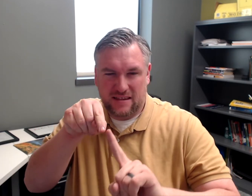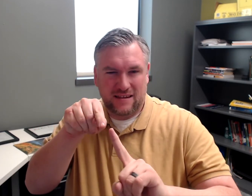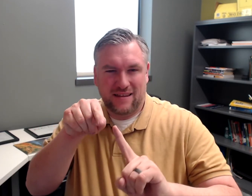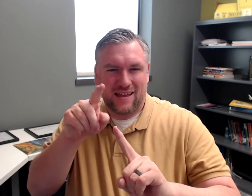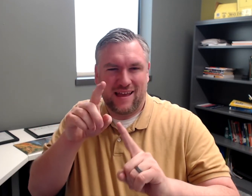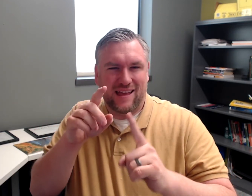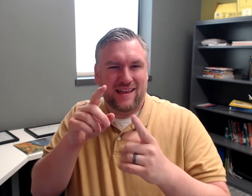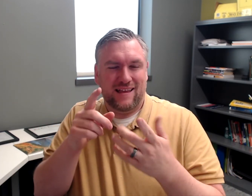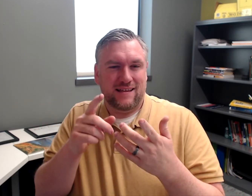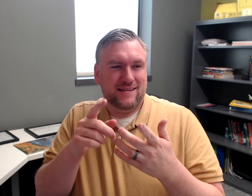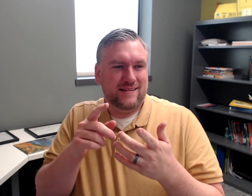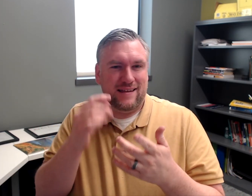too specific,